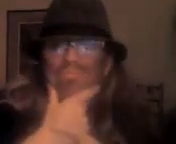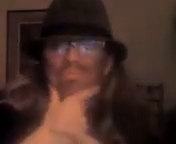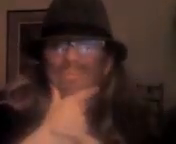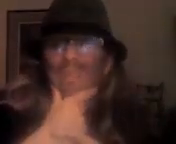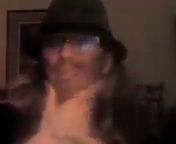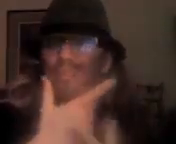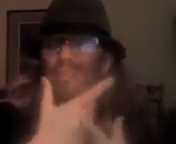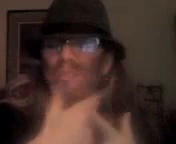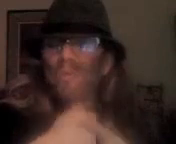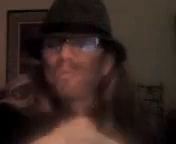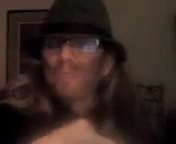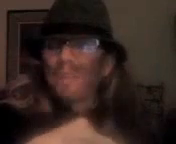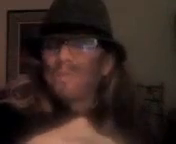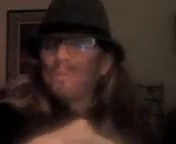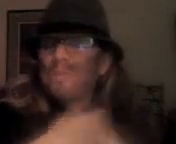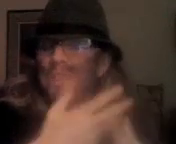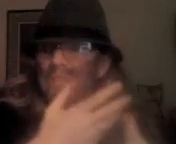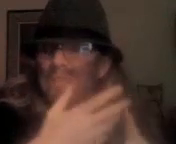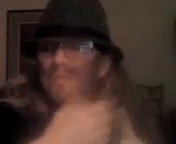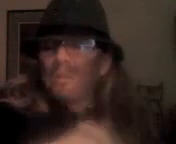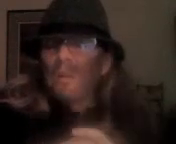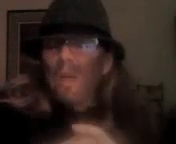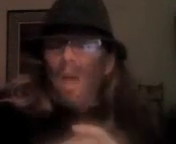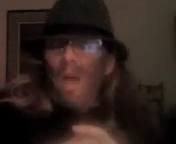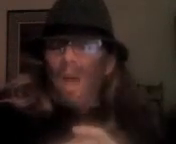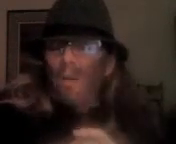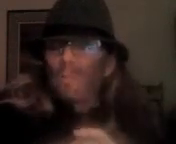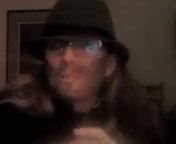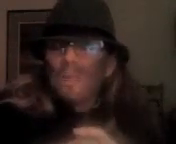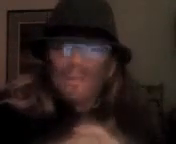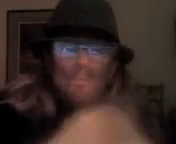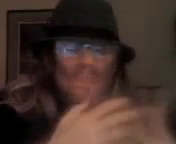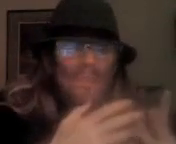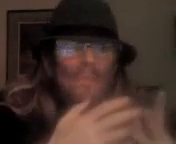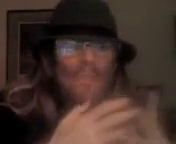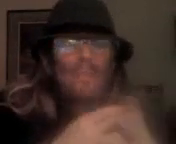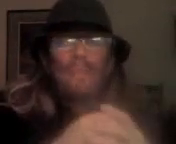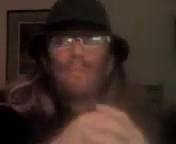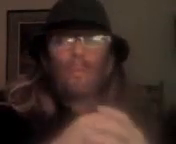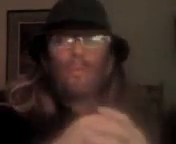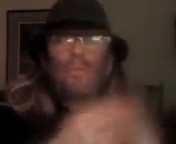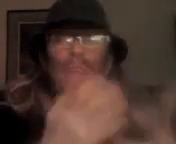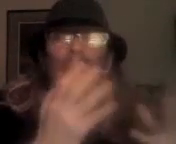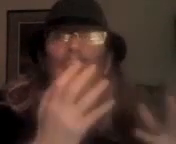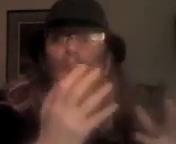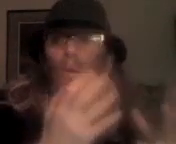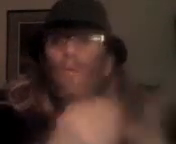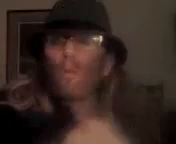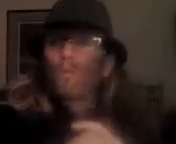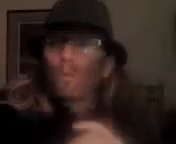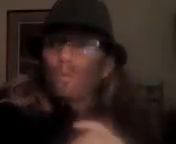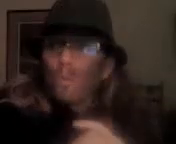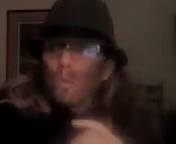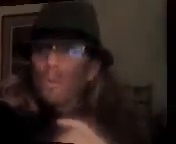Nothing is an overnight success. I was not immediately the desire of haute couture.